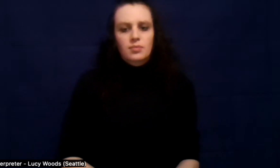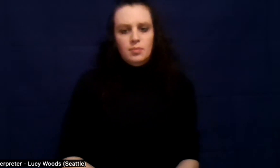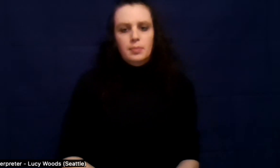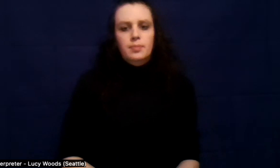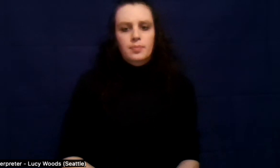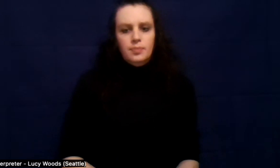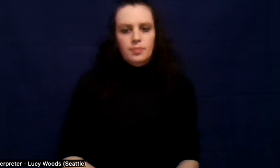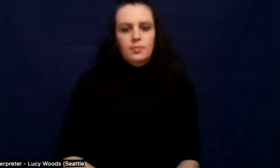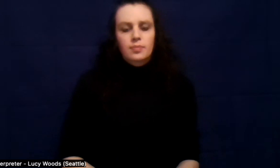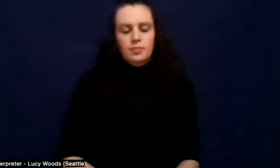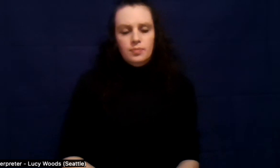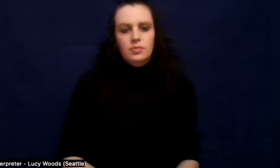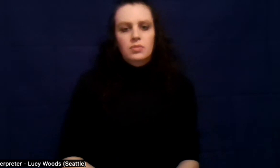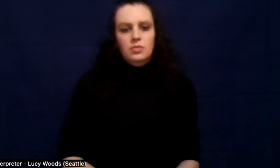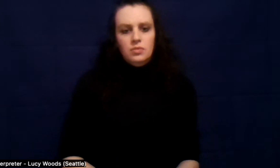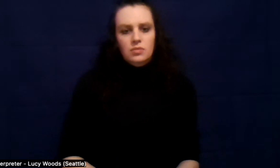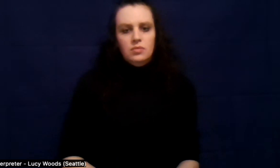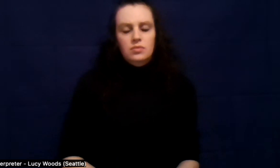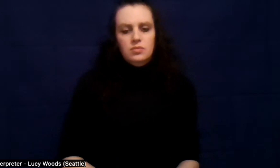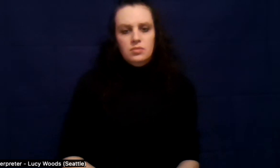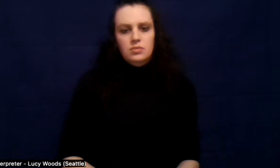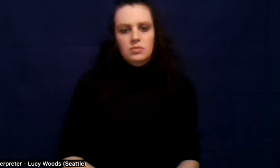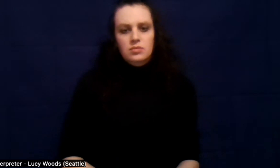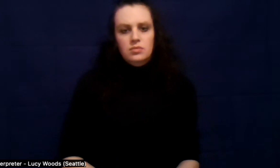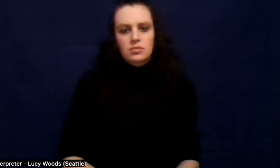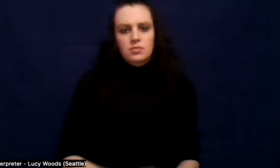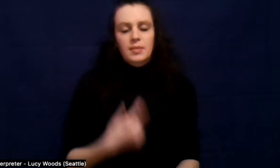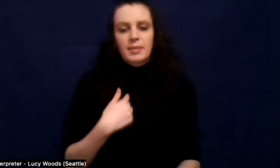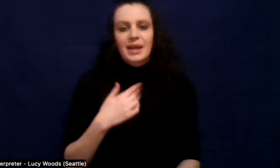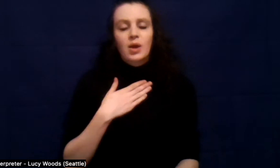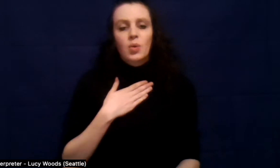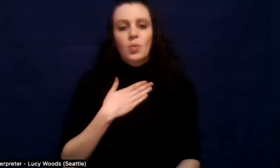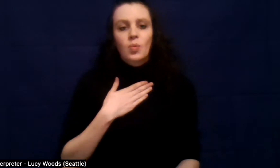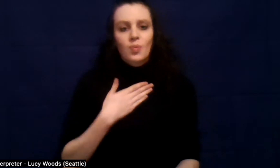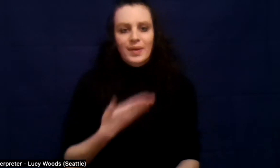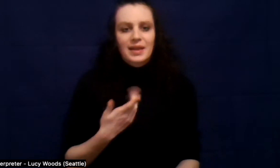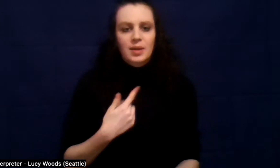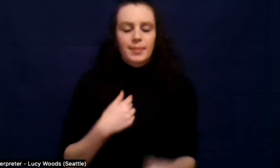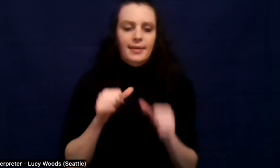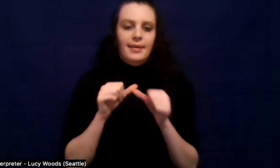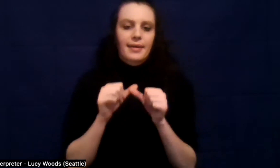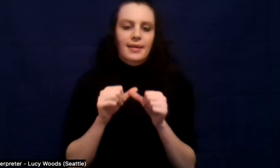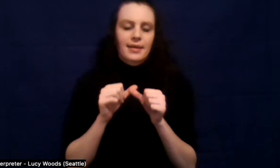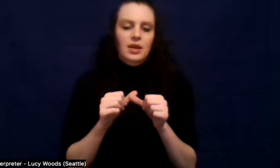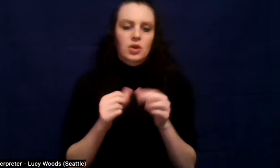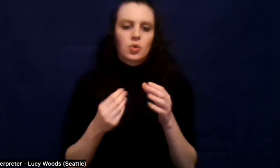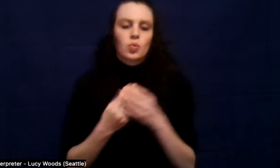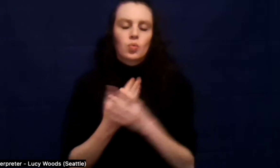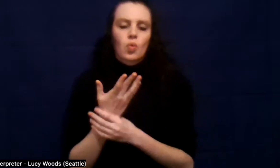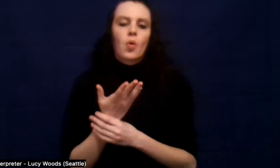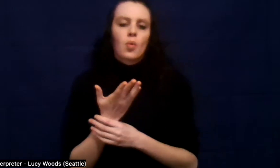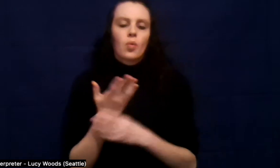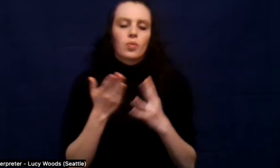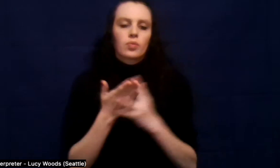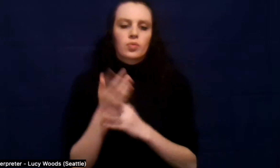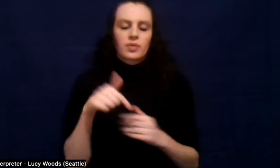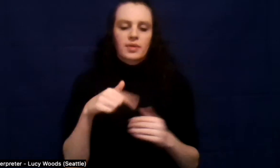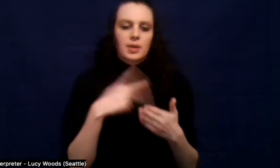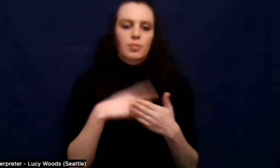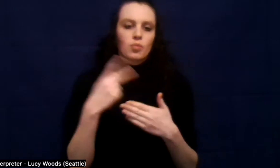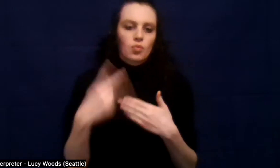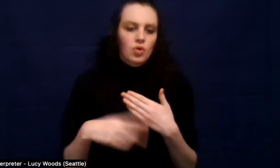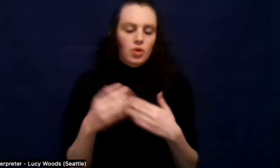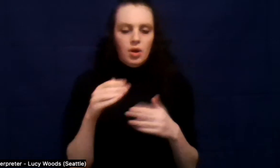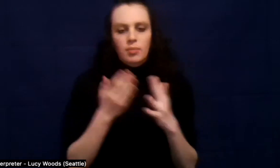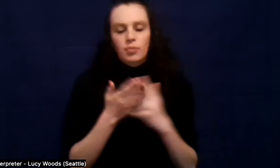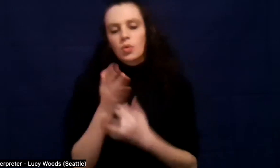I continue to grow. Through this program and I continue to grow through ISKIPAW